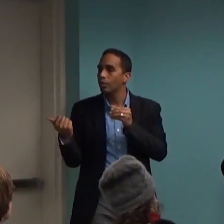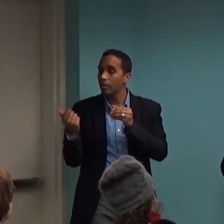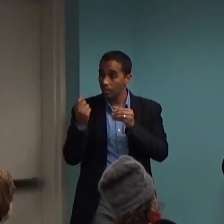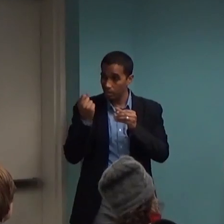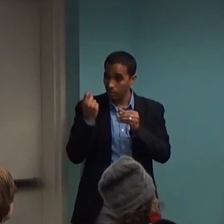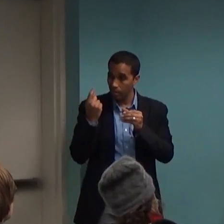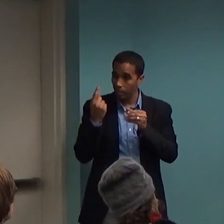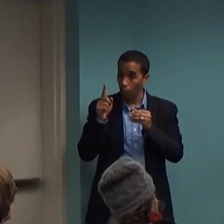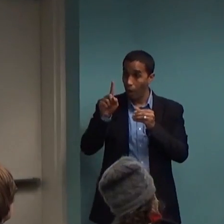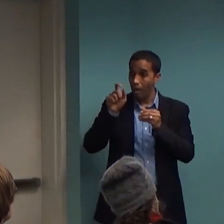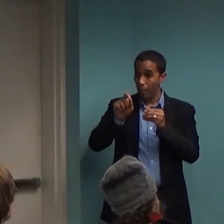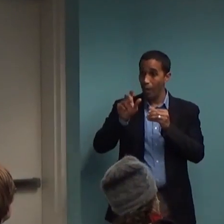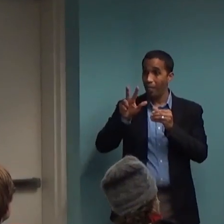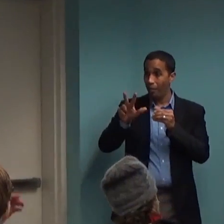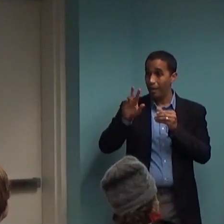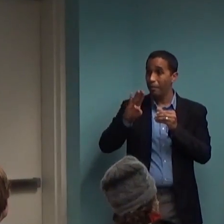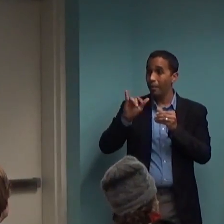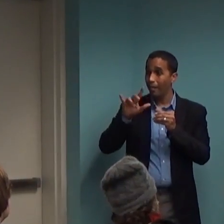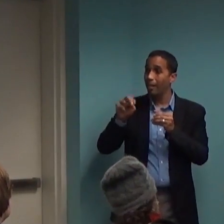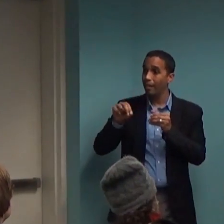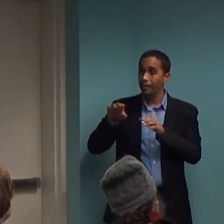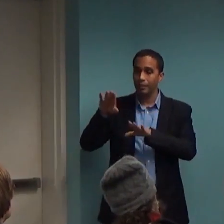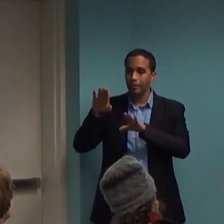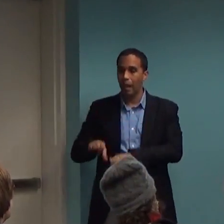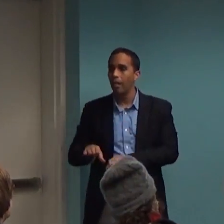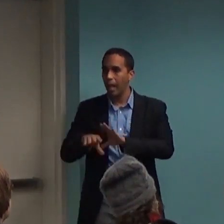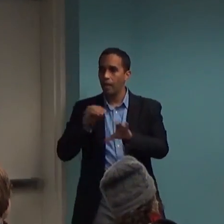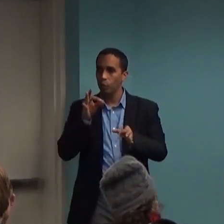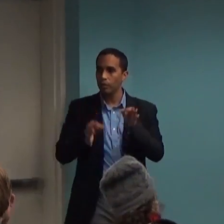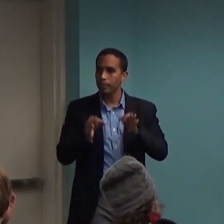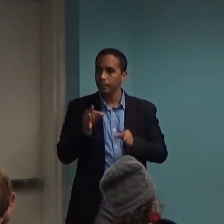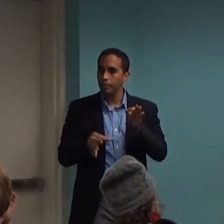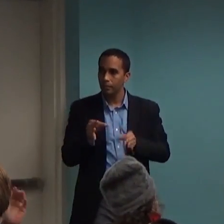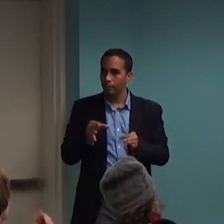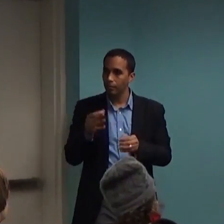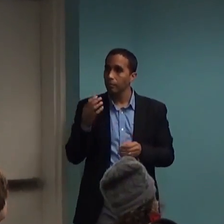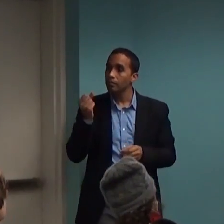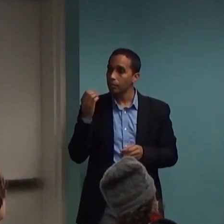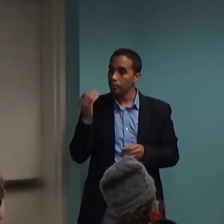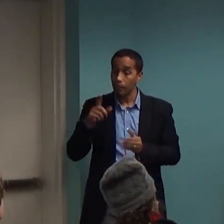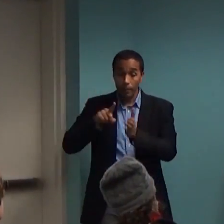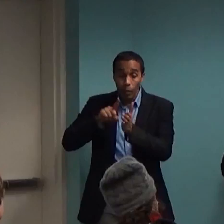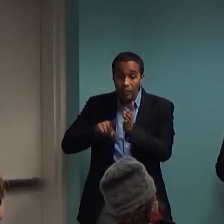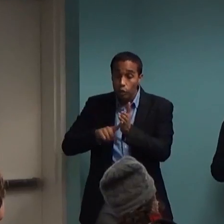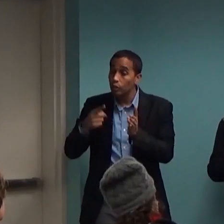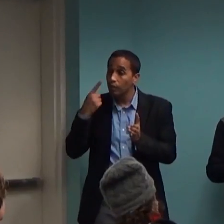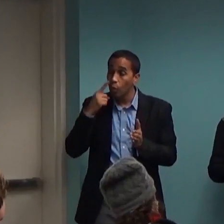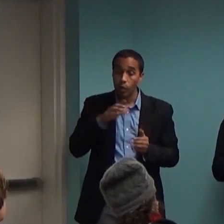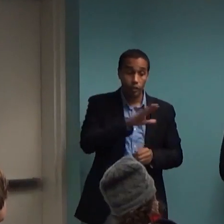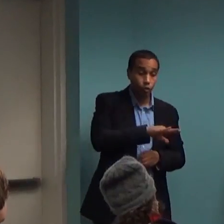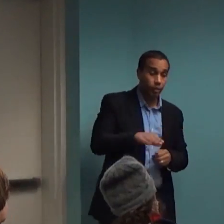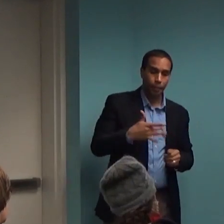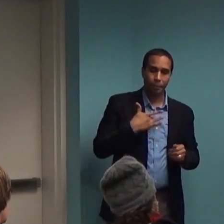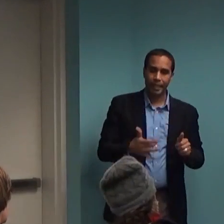effectiveness for treatments for children usually lags behind that for adults. And there's some good reasons for that. One of them has to do with,